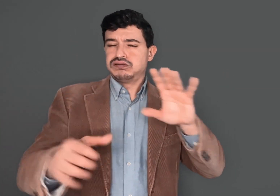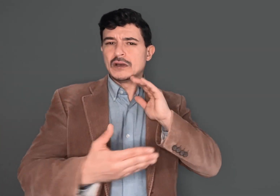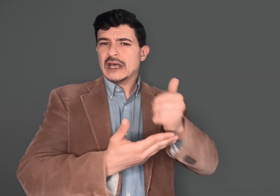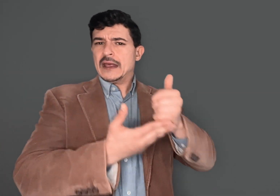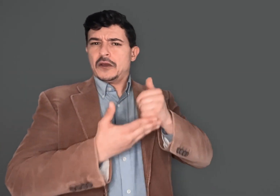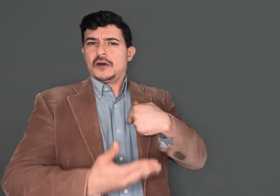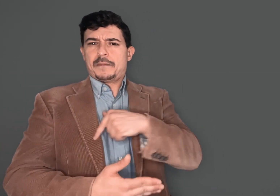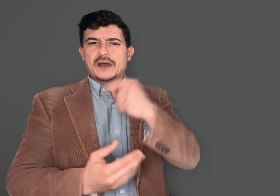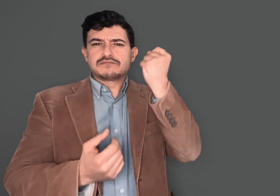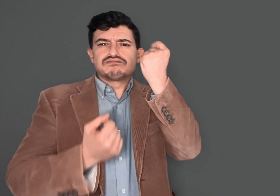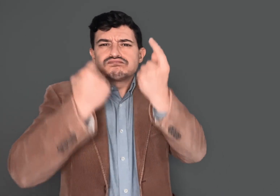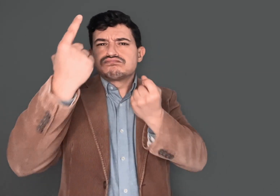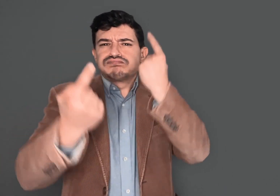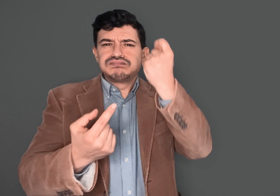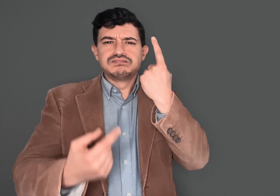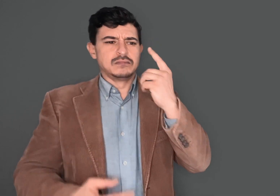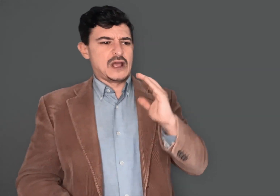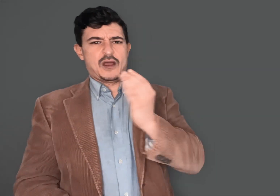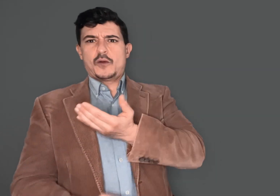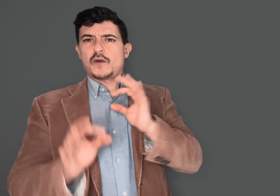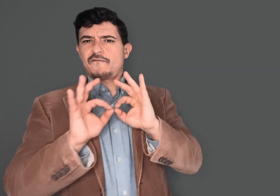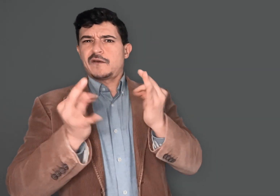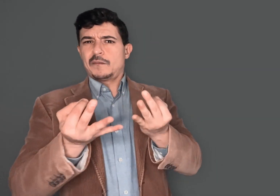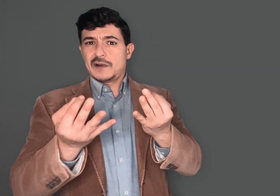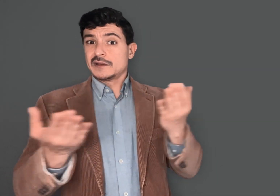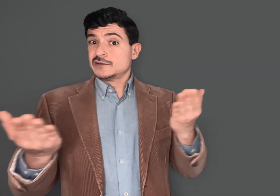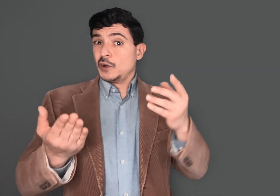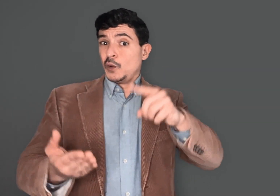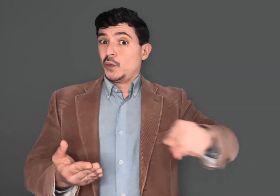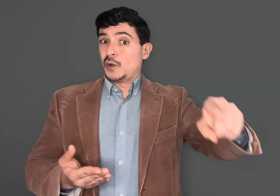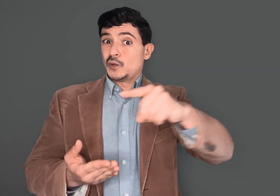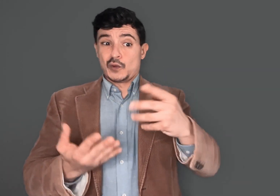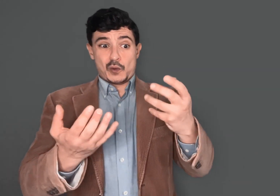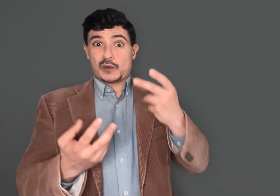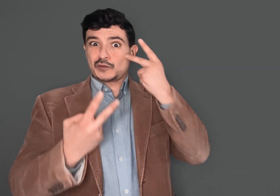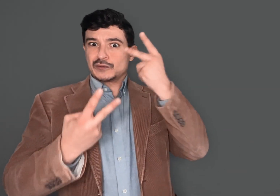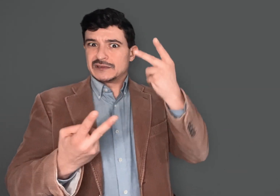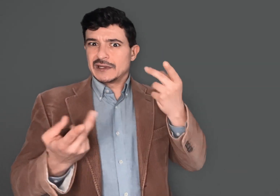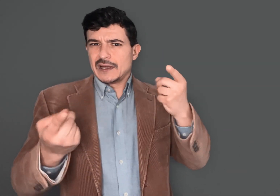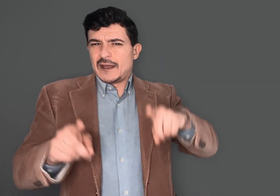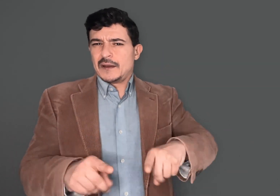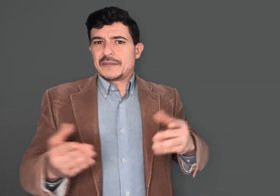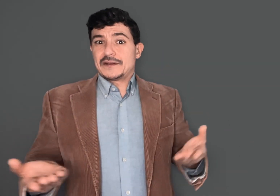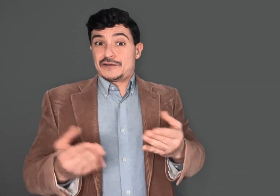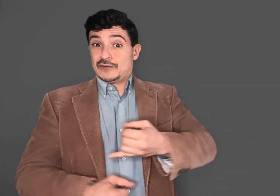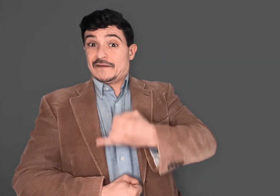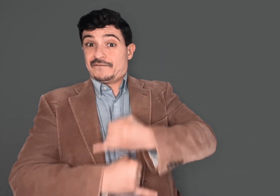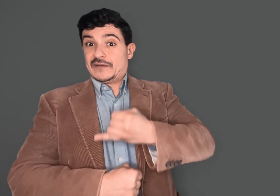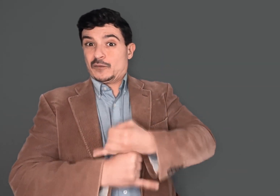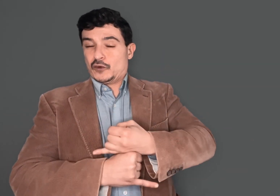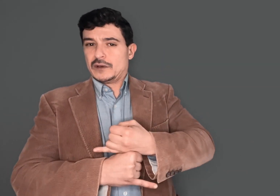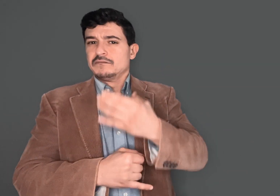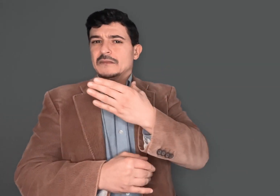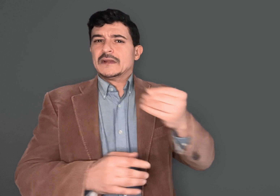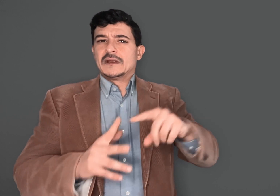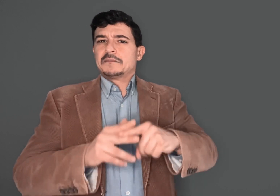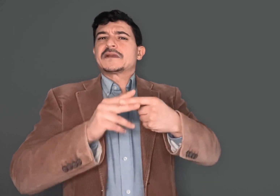survey being sent out will help us to gain a better understanding on what our families would like to see happen here at Fanwood,